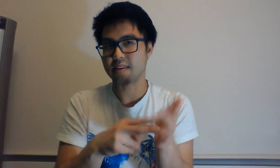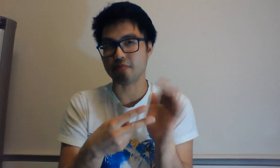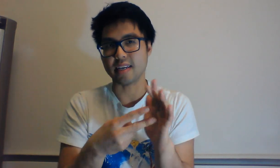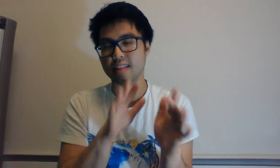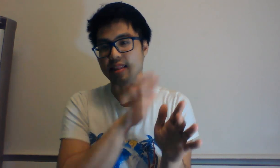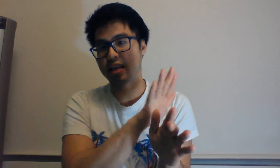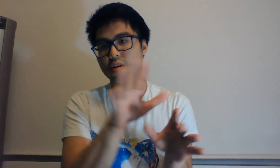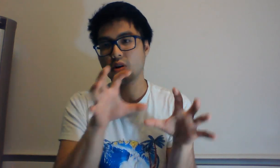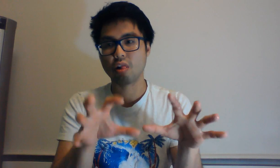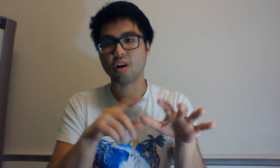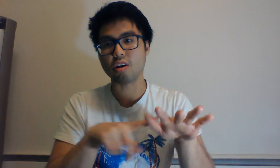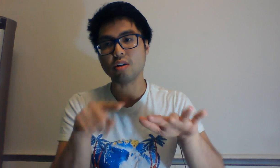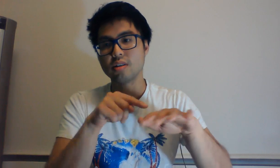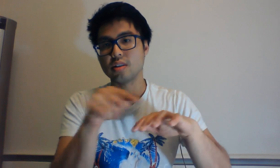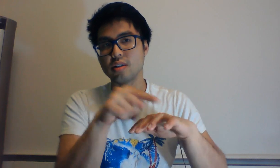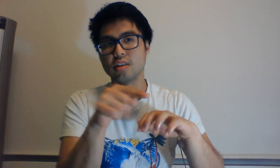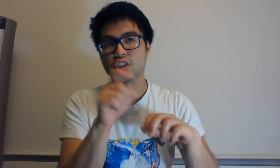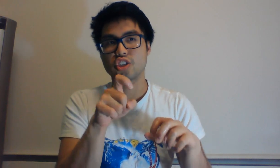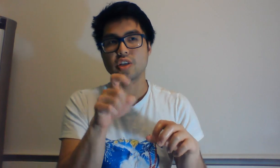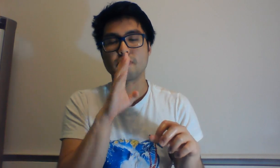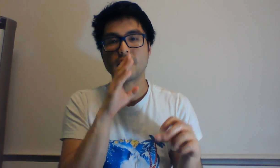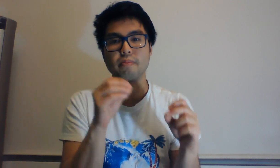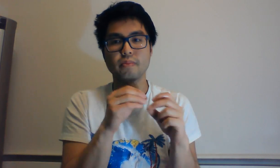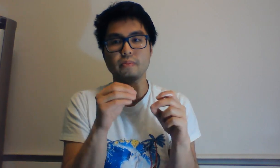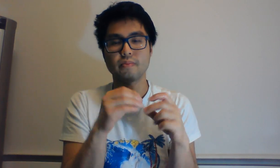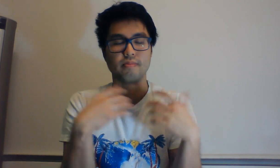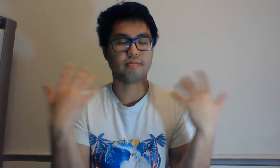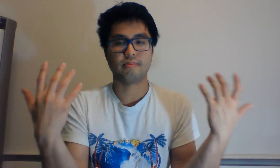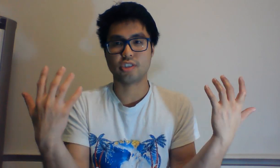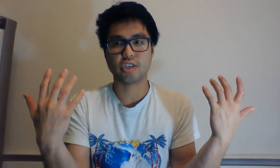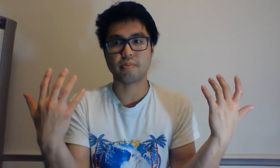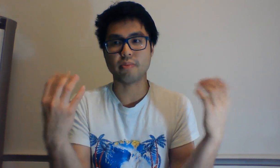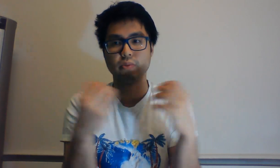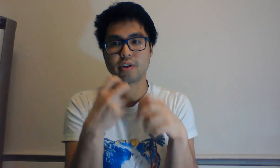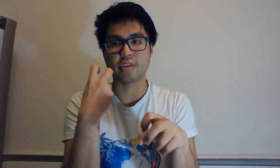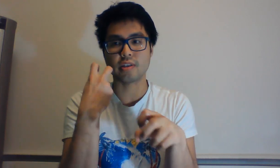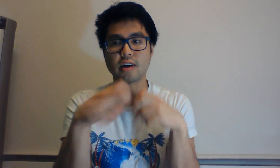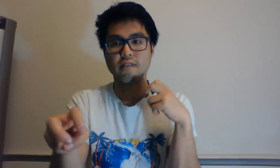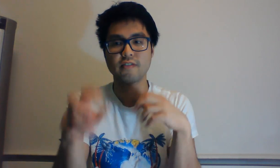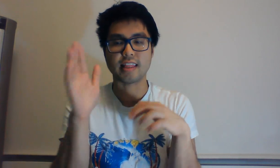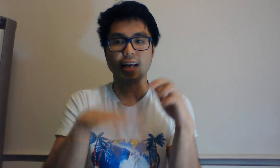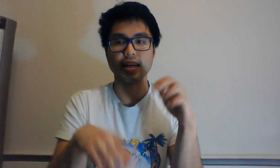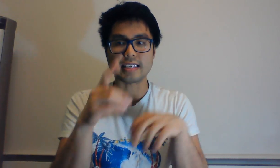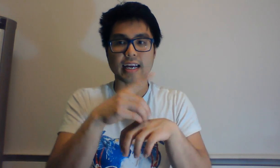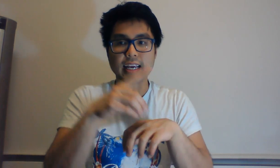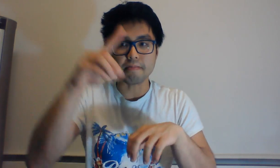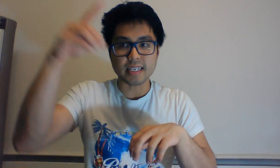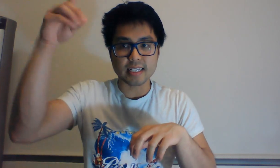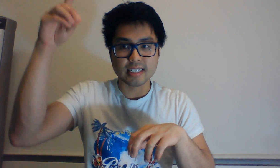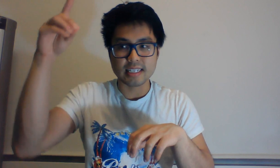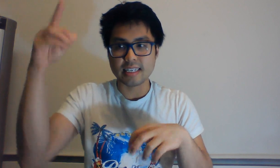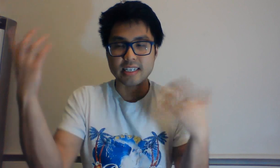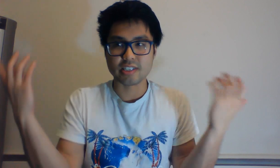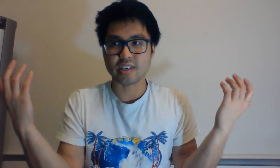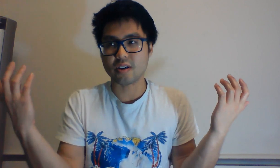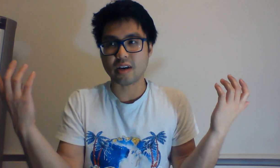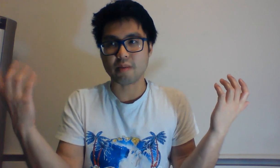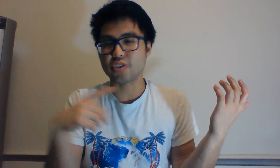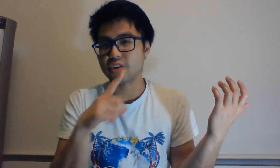means their claw should be more chopped than a diamond. So, I'm sure